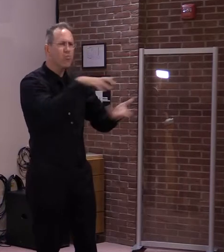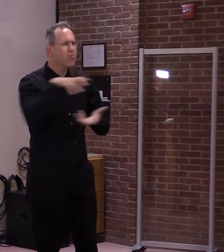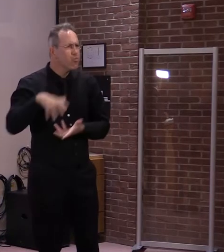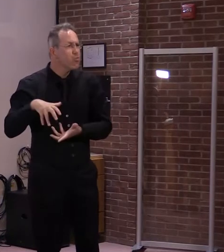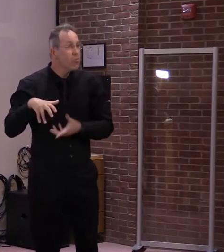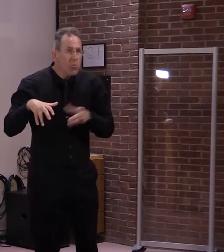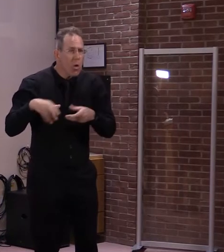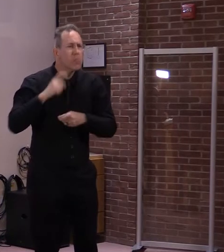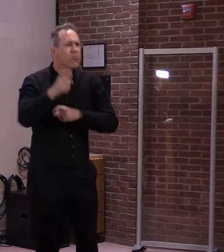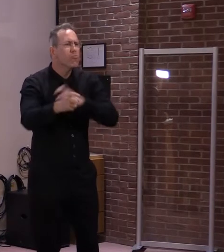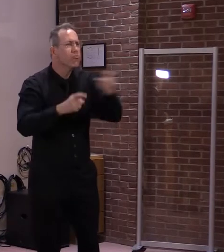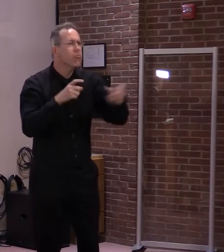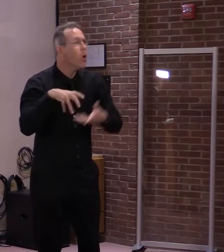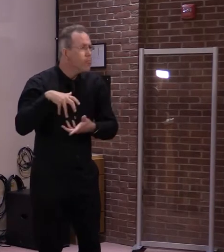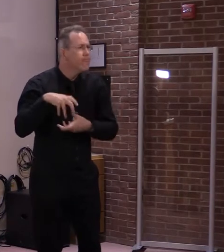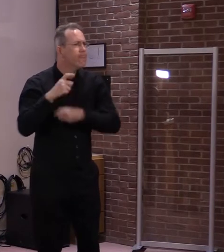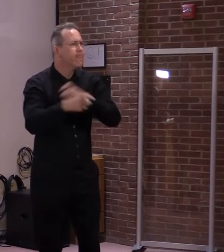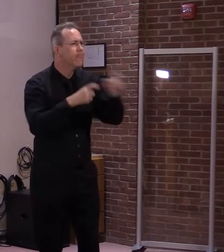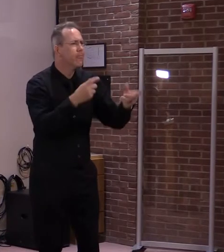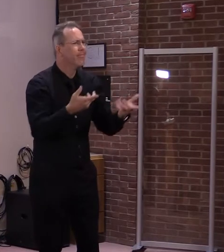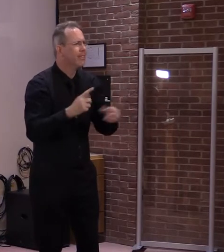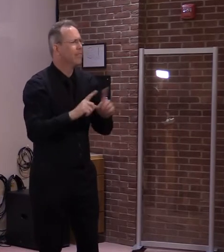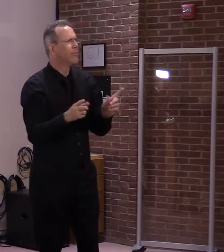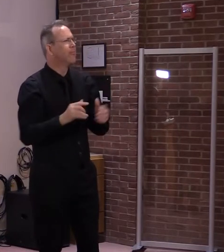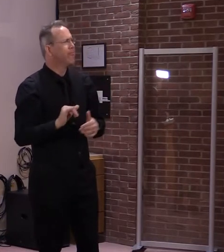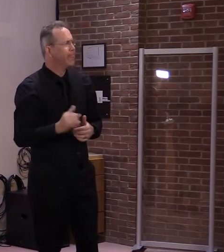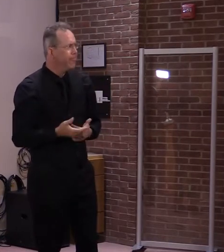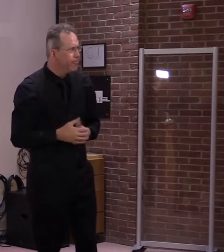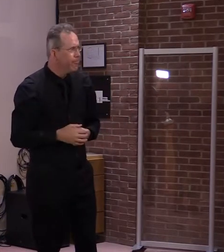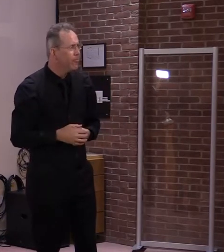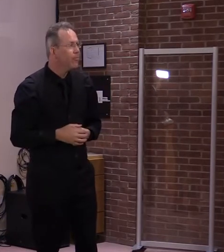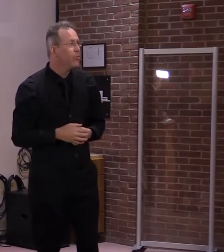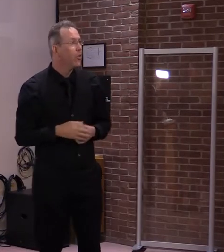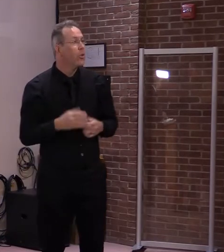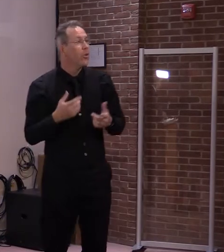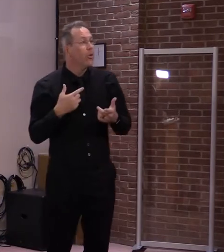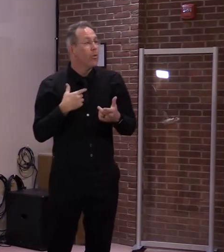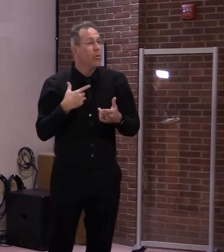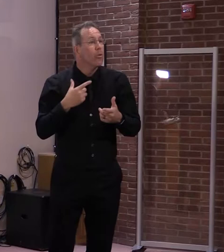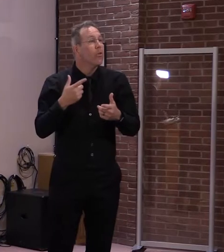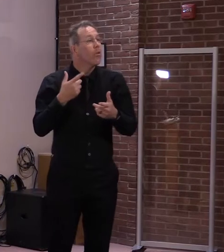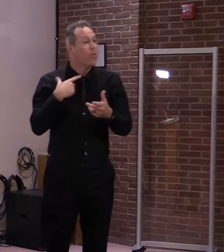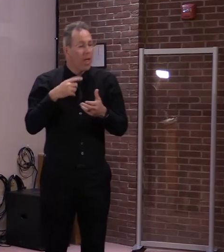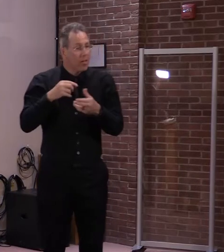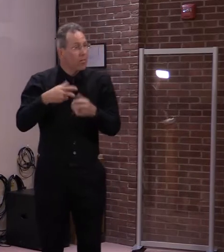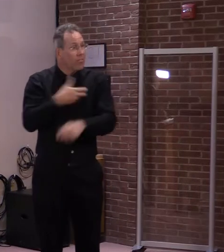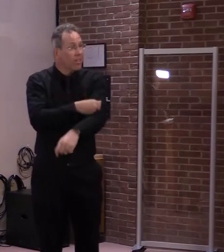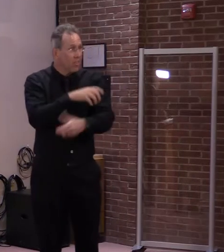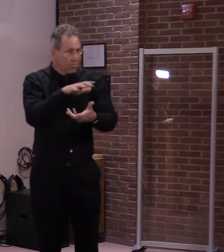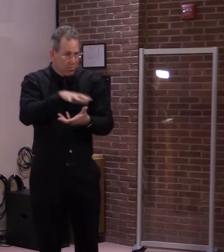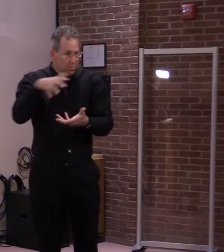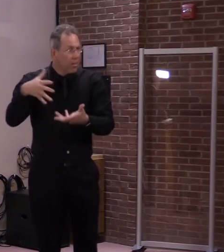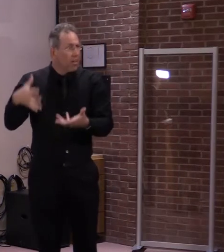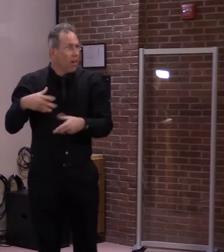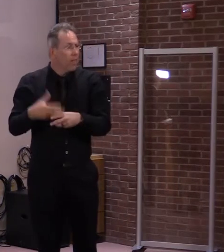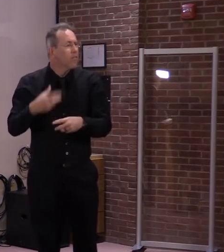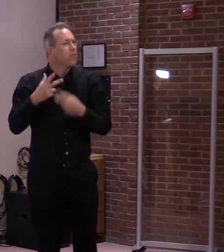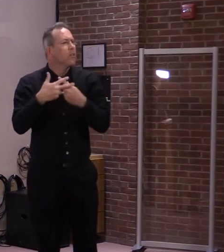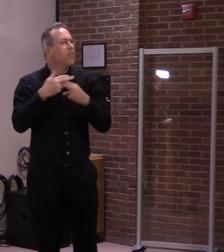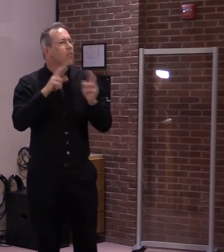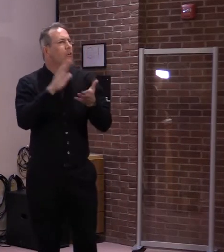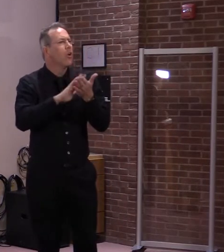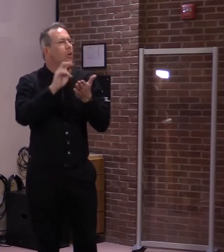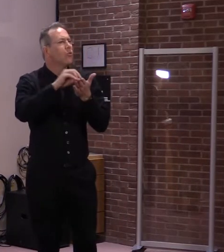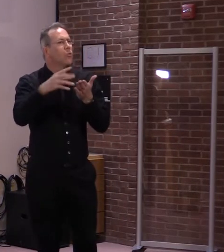who are college students that aren't intending to stay here this summer, we'd like to get at least